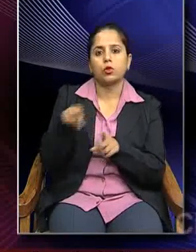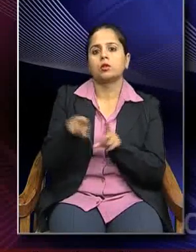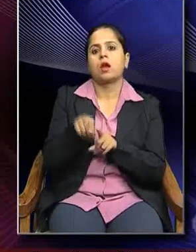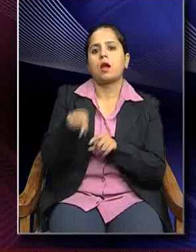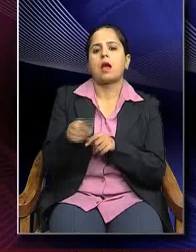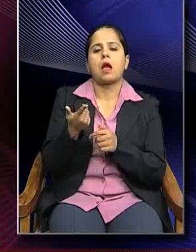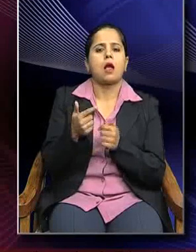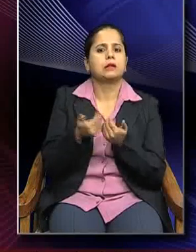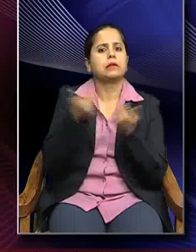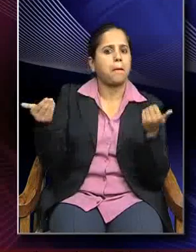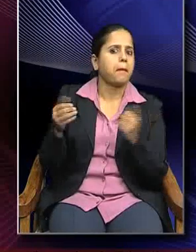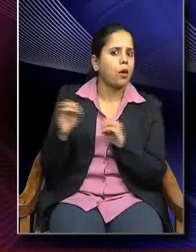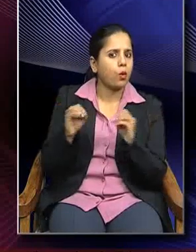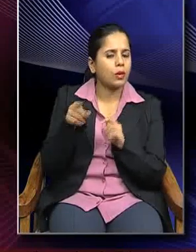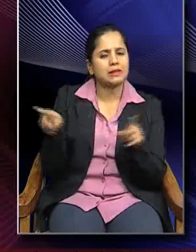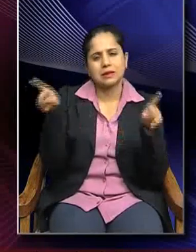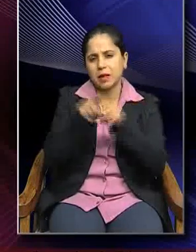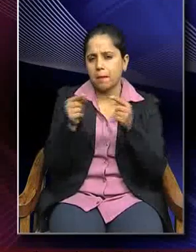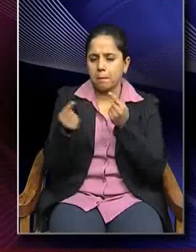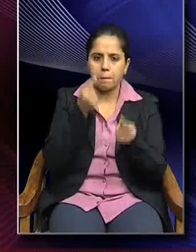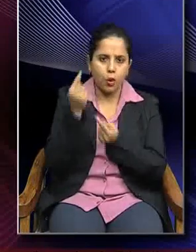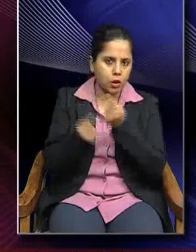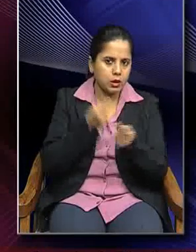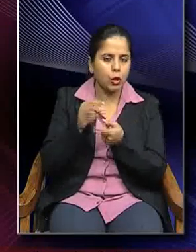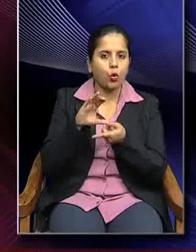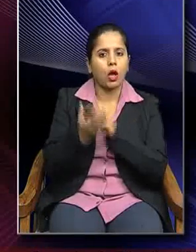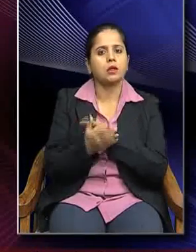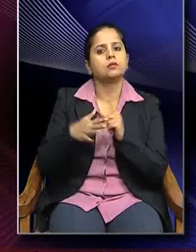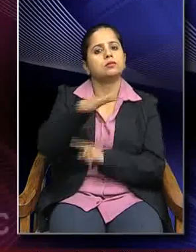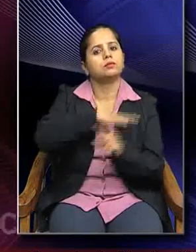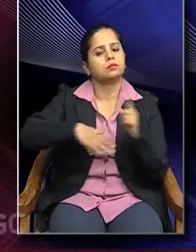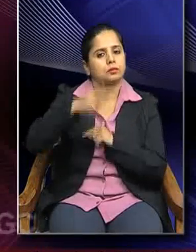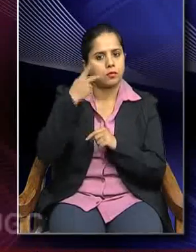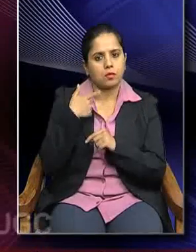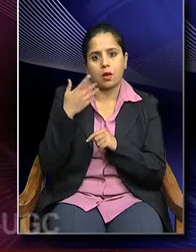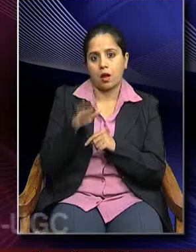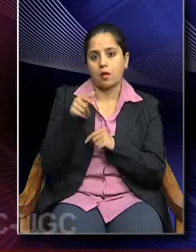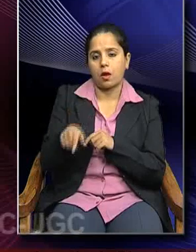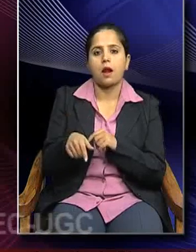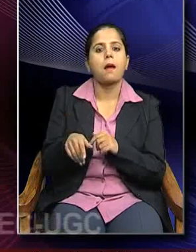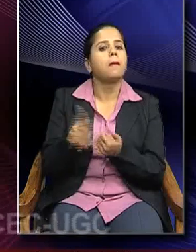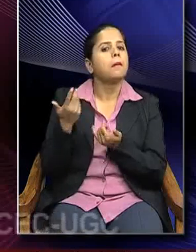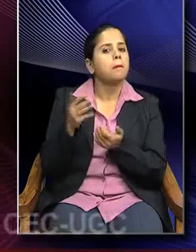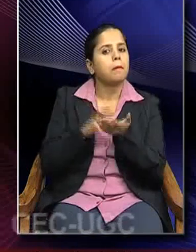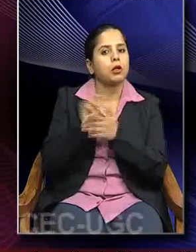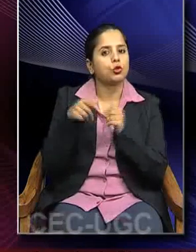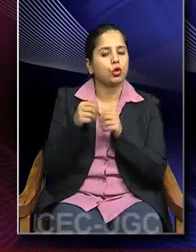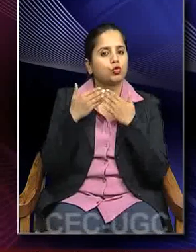it is not aloof. So, it is in the same political and cultural ambience that we have Mathura school of art also